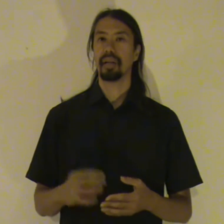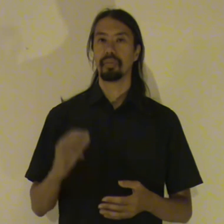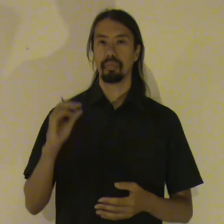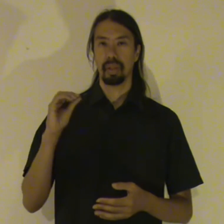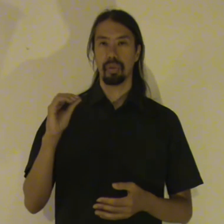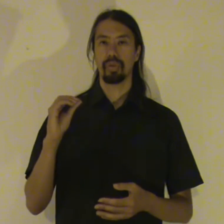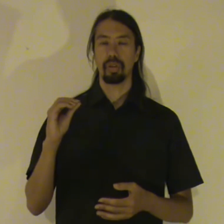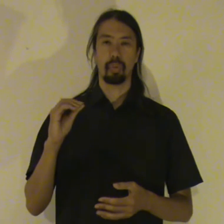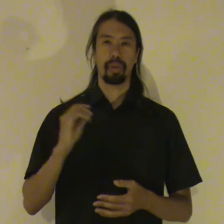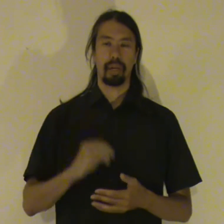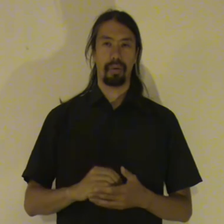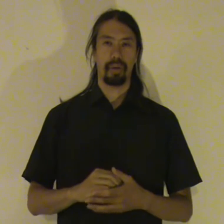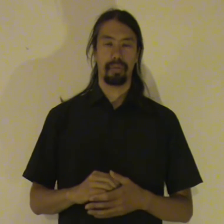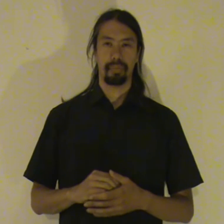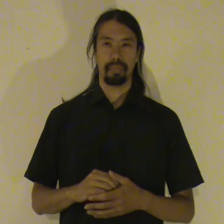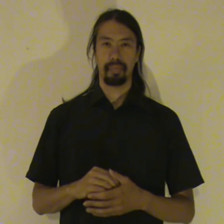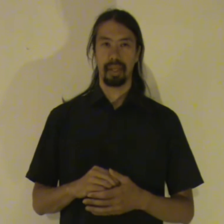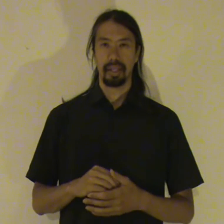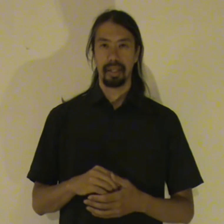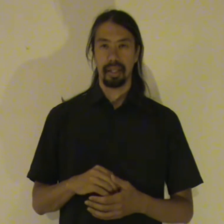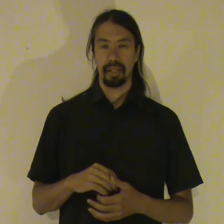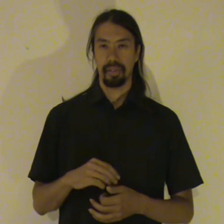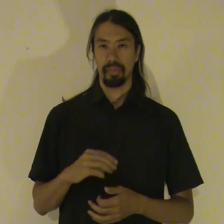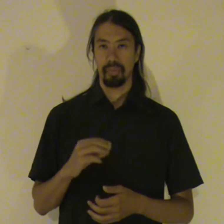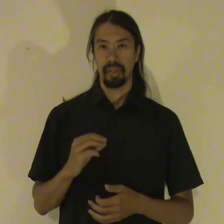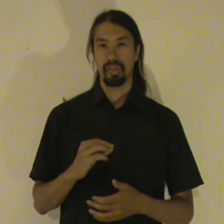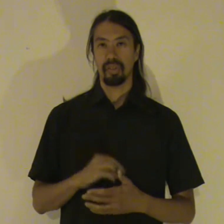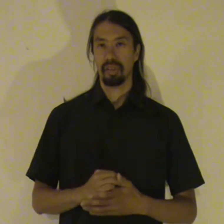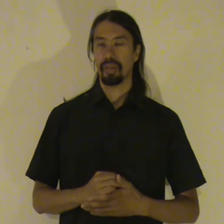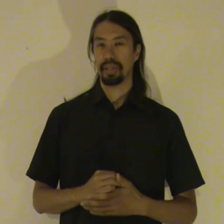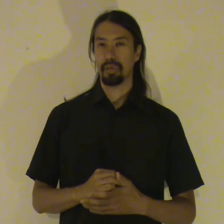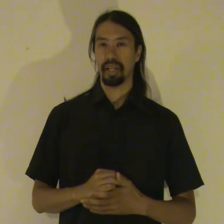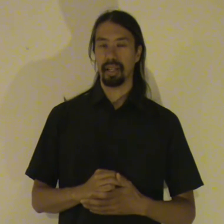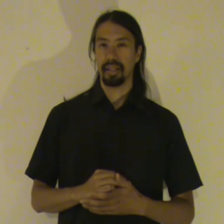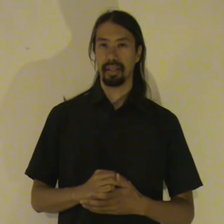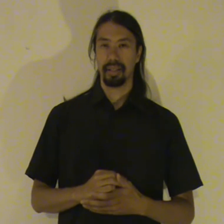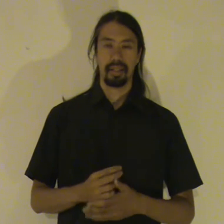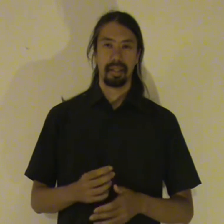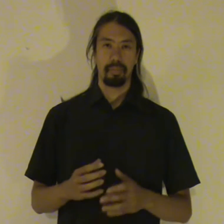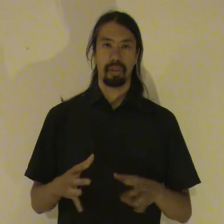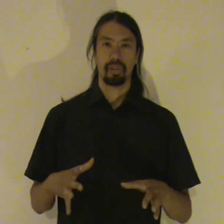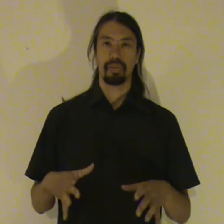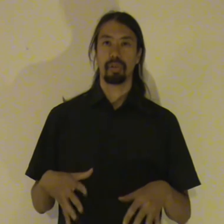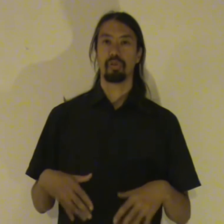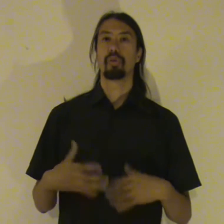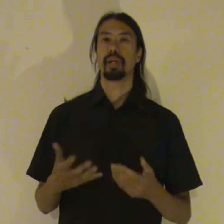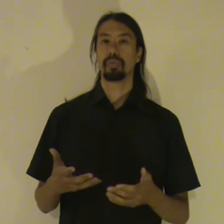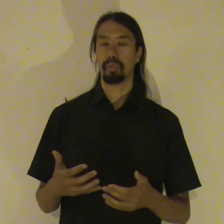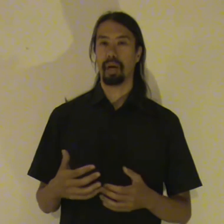By using your willpower. And this is very tricky. Because if you use too much willpower.